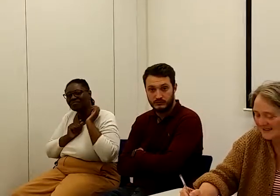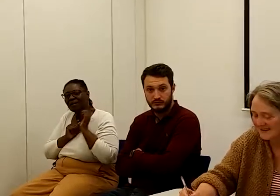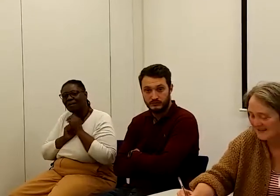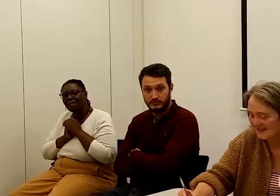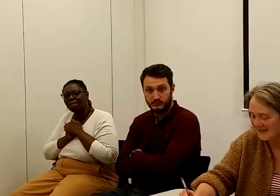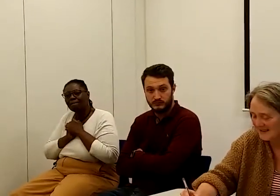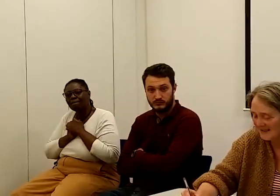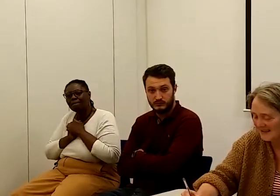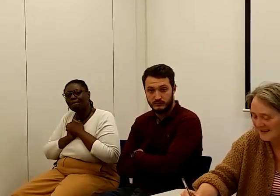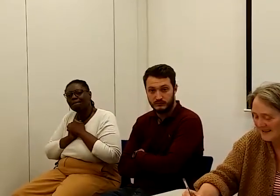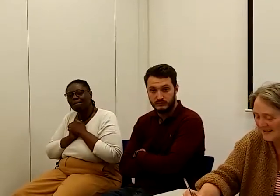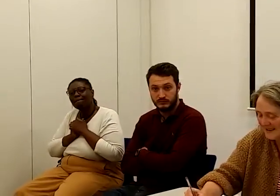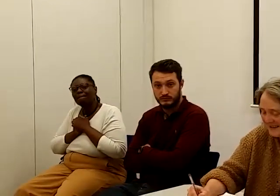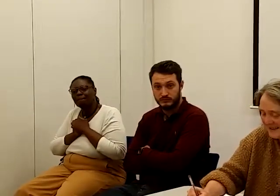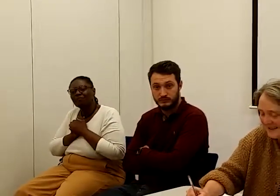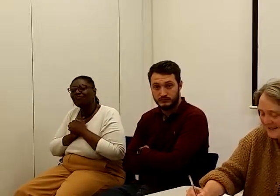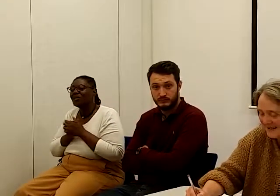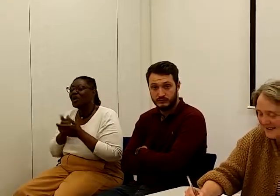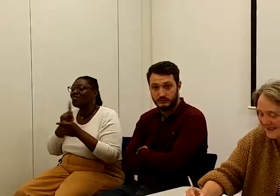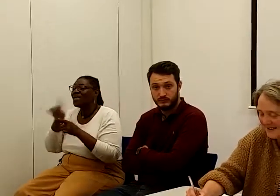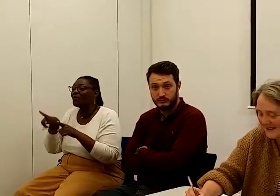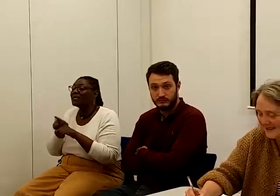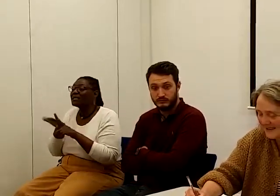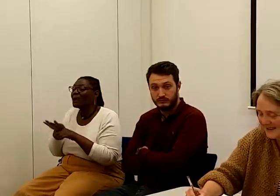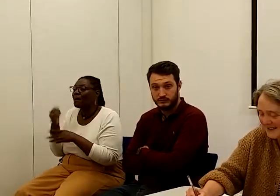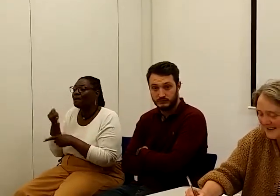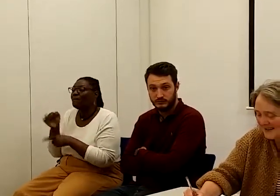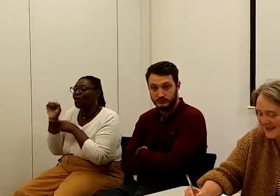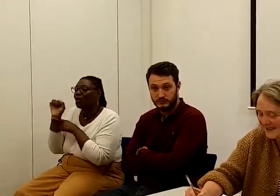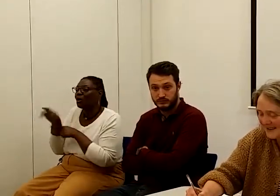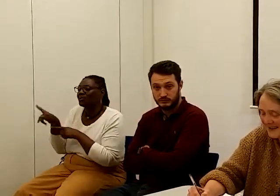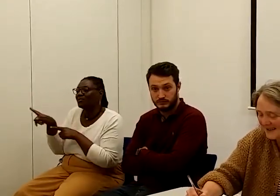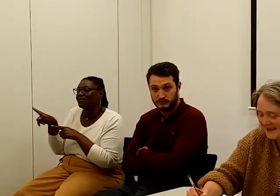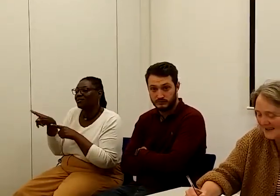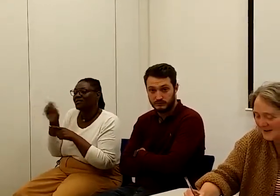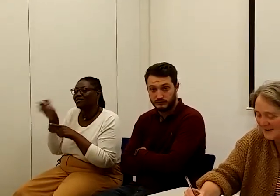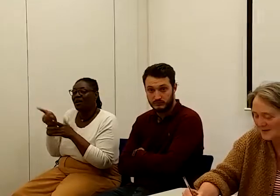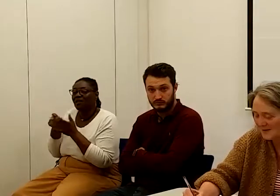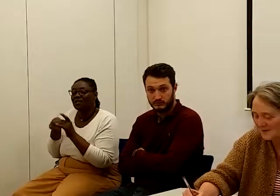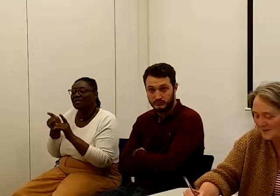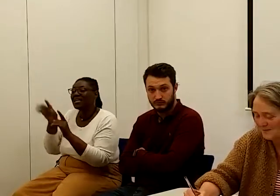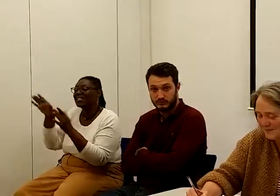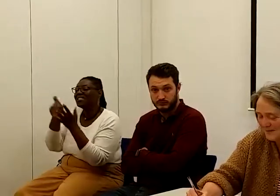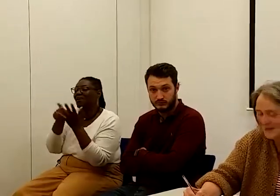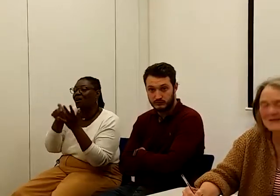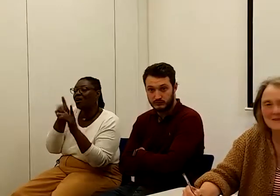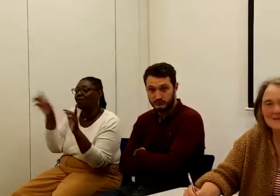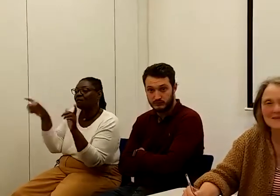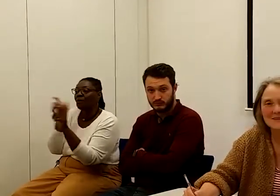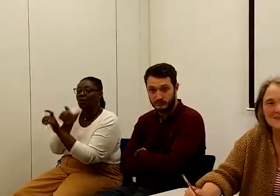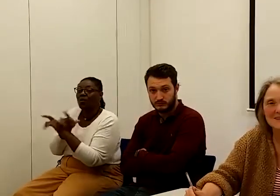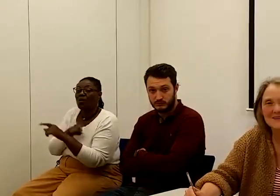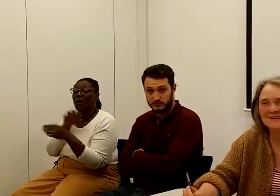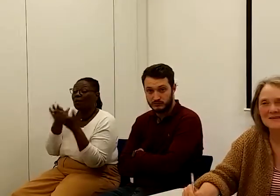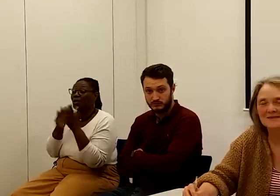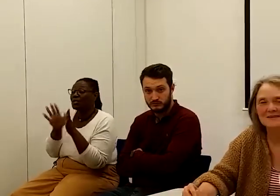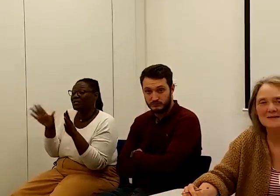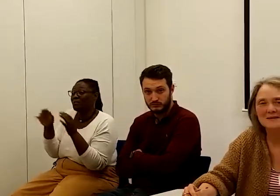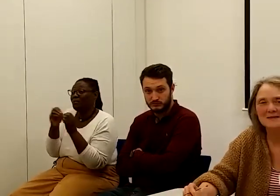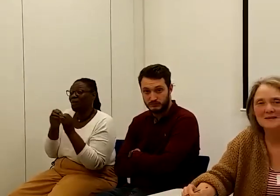boycott Starbucks. I told them it would actually be better if you said Starbucks boycott, because if somebody types